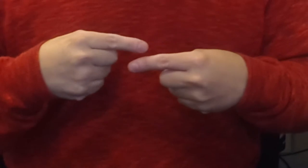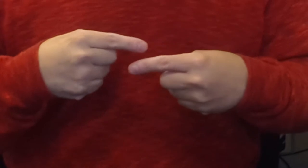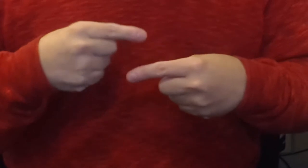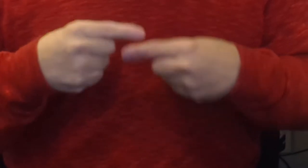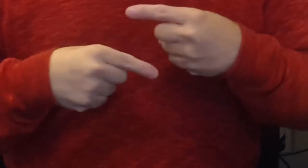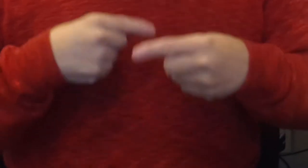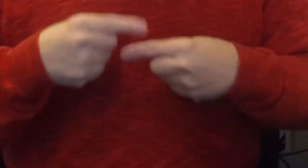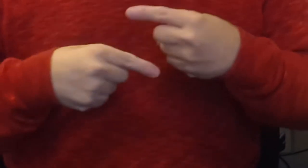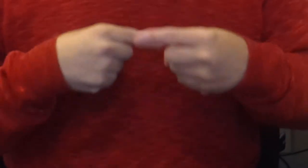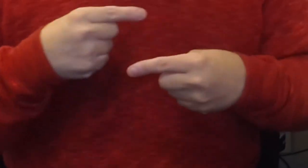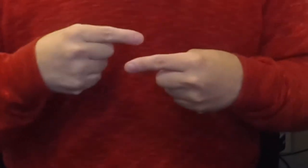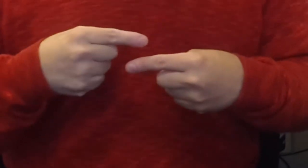It's close to.